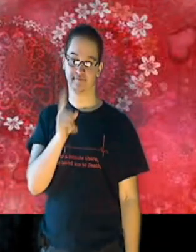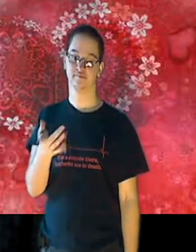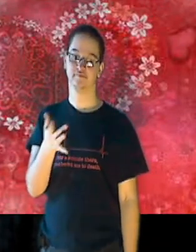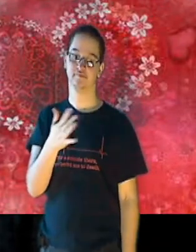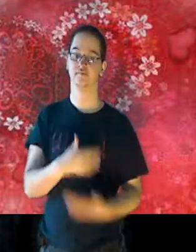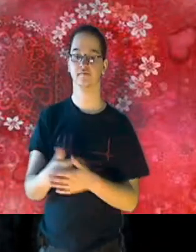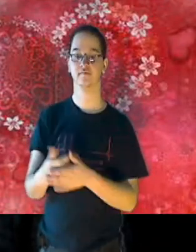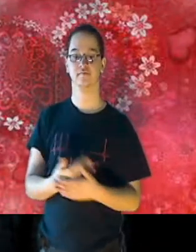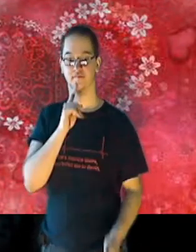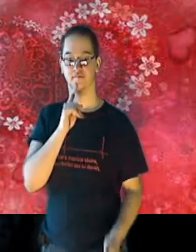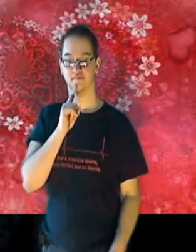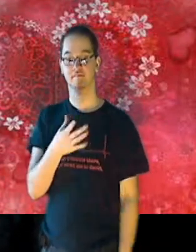mine